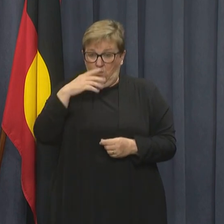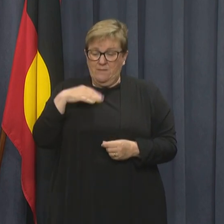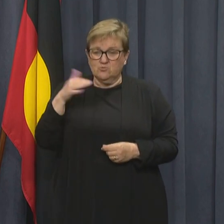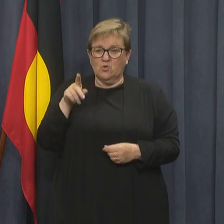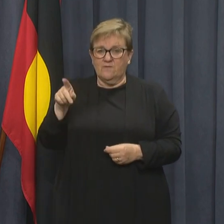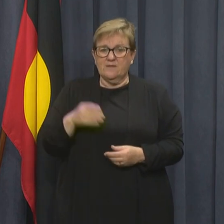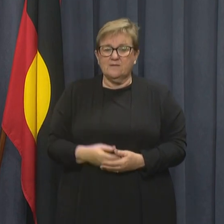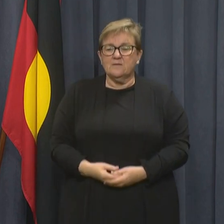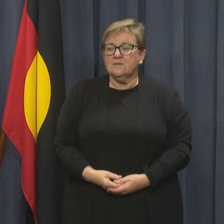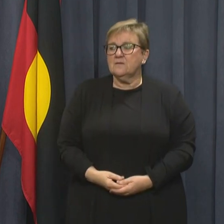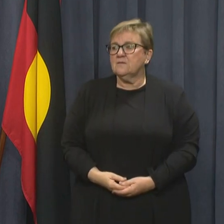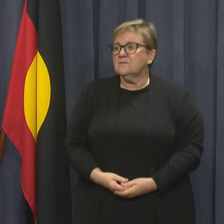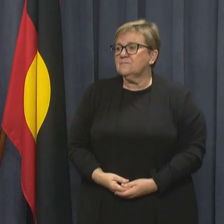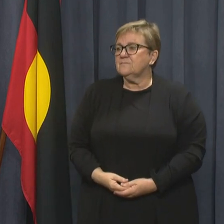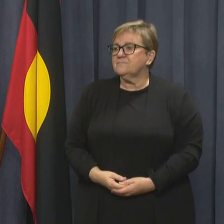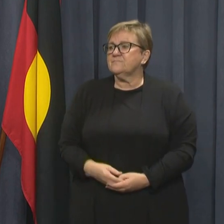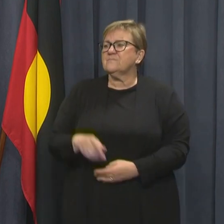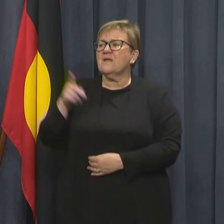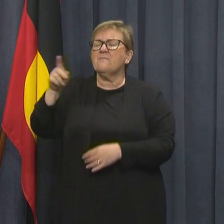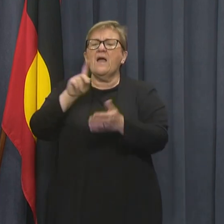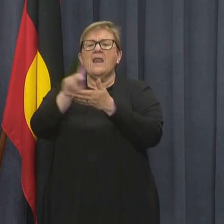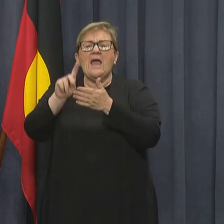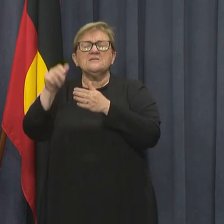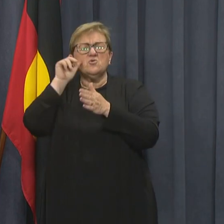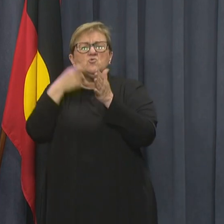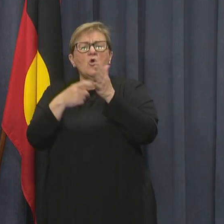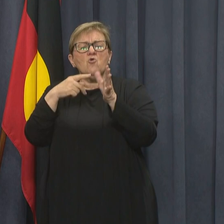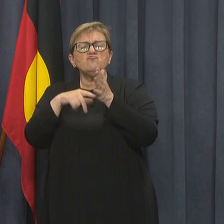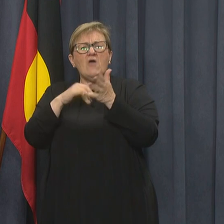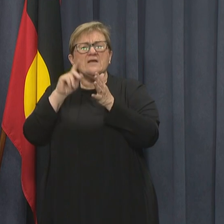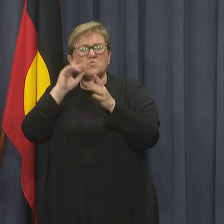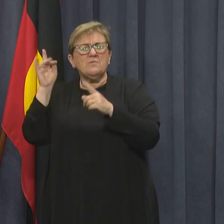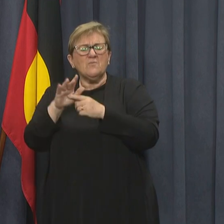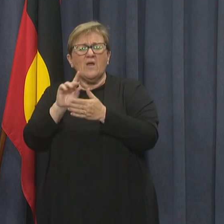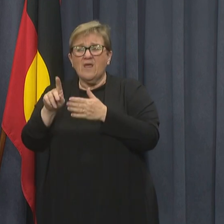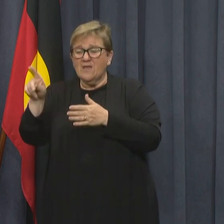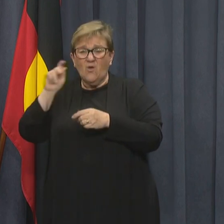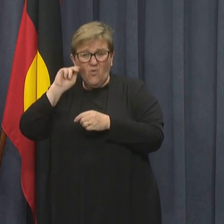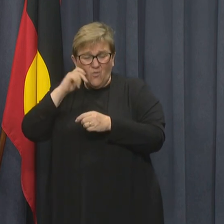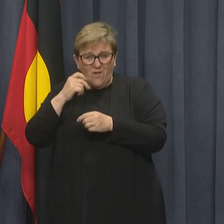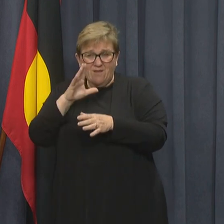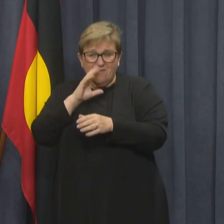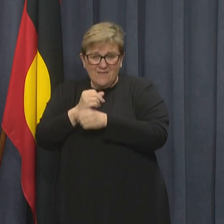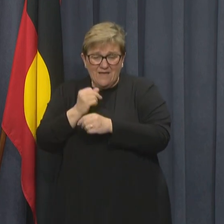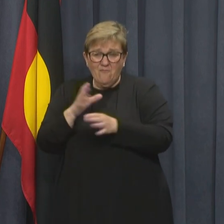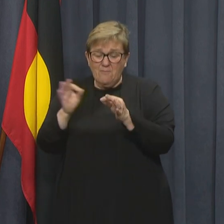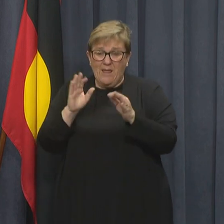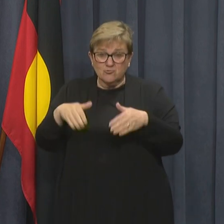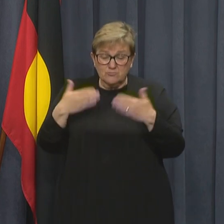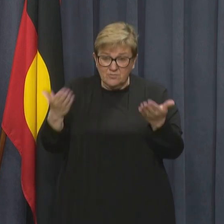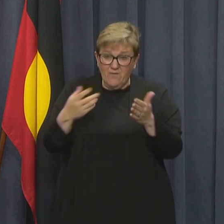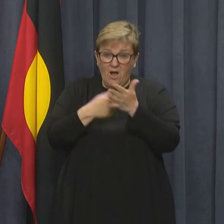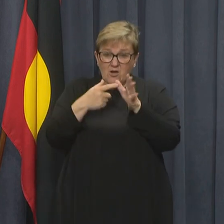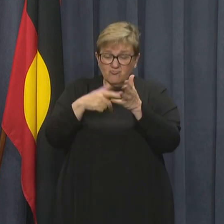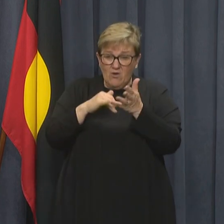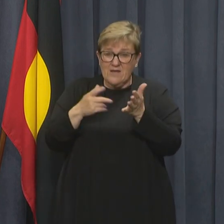go. Rats obviously will become crucial to the state's response. Does the government plan to provide rats